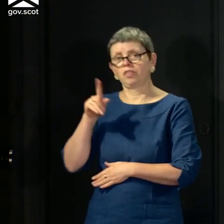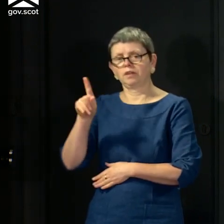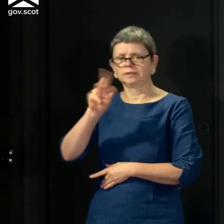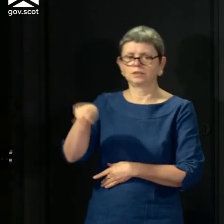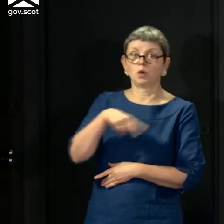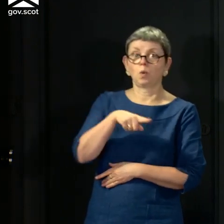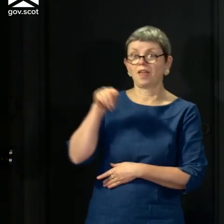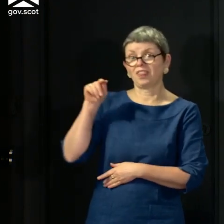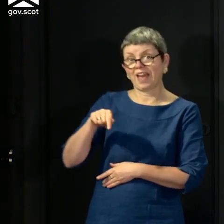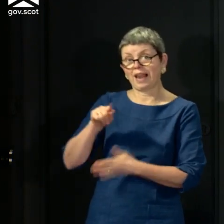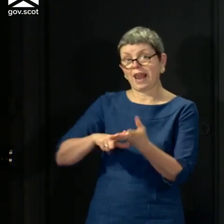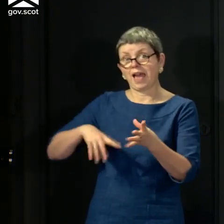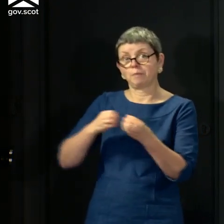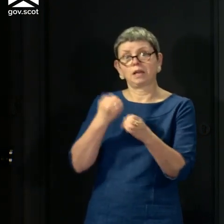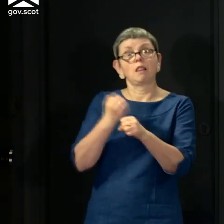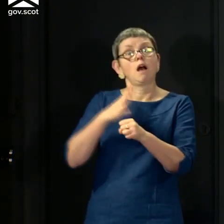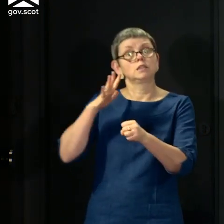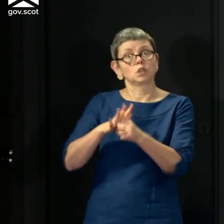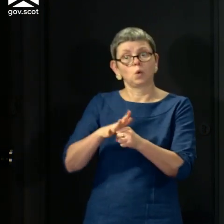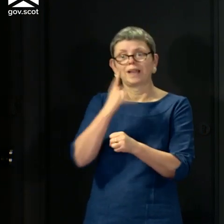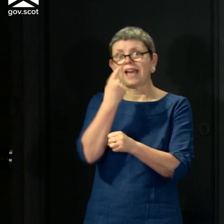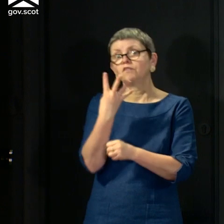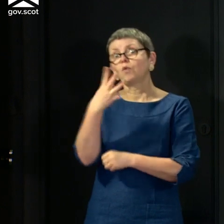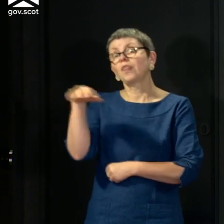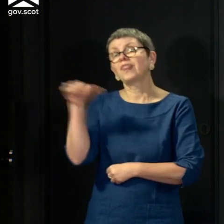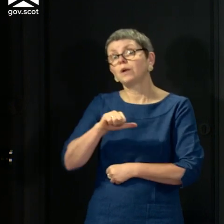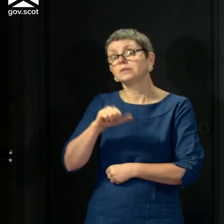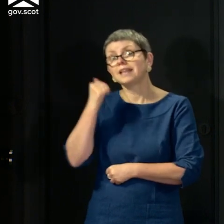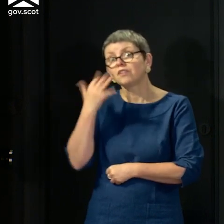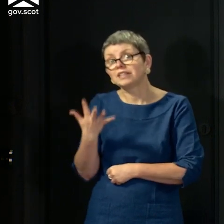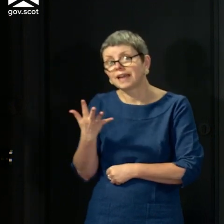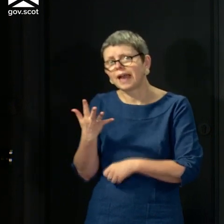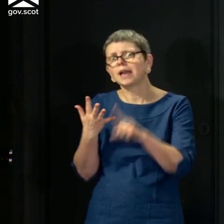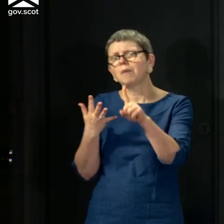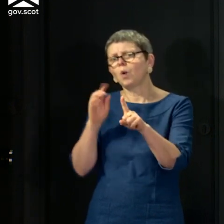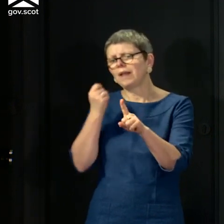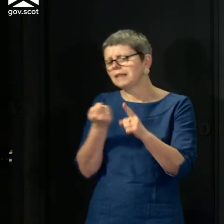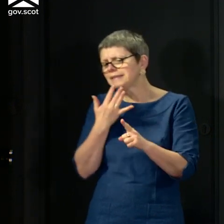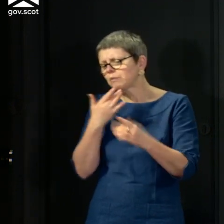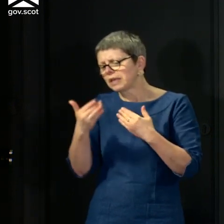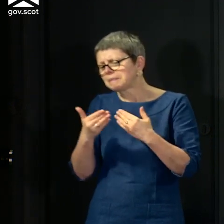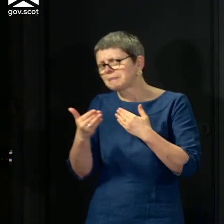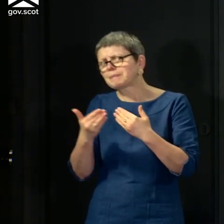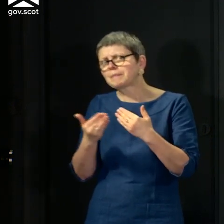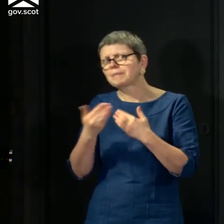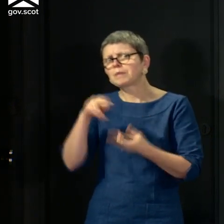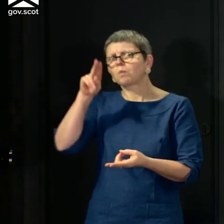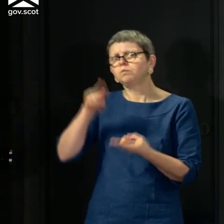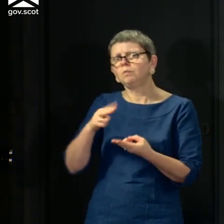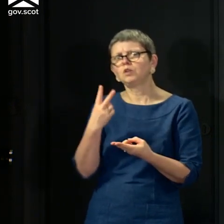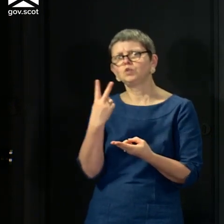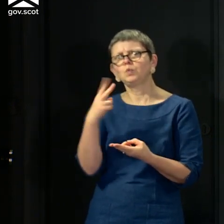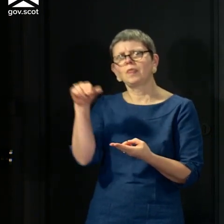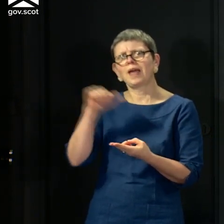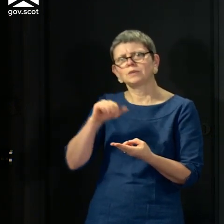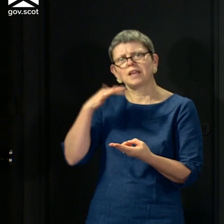lab has a current testing capacity of 4,000 tests a day, although I should say that will reduce to 2,000 a day for the next four days because they're moving to